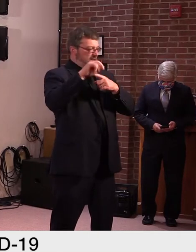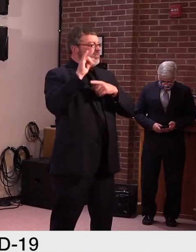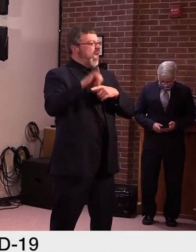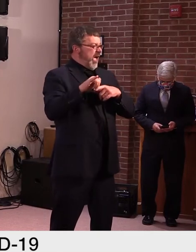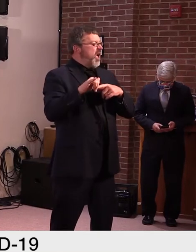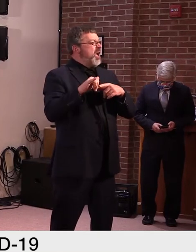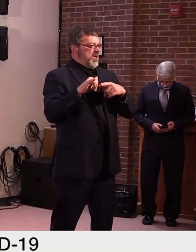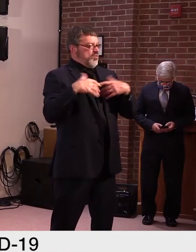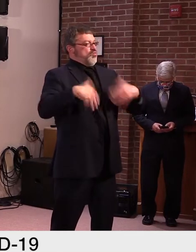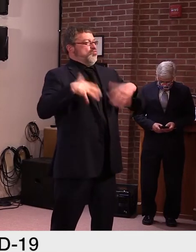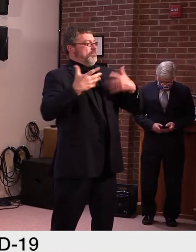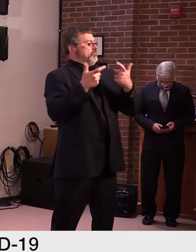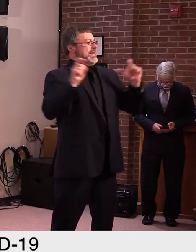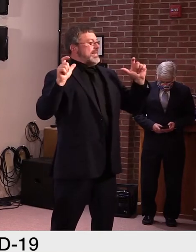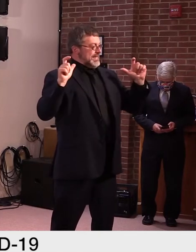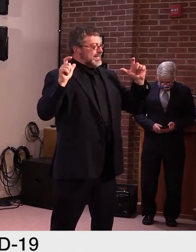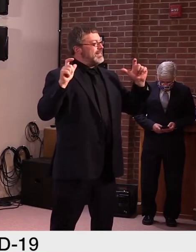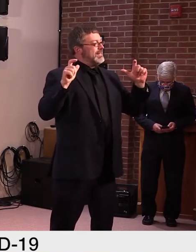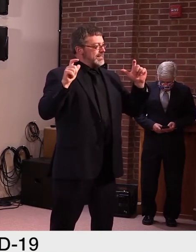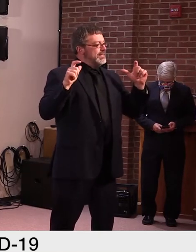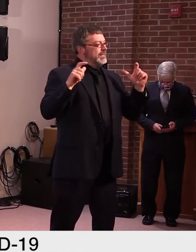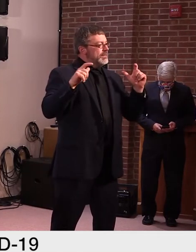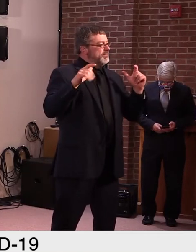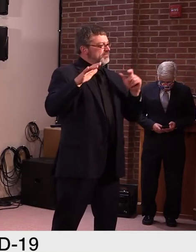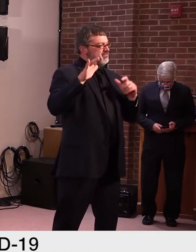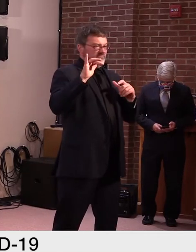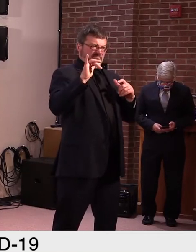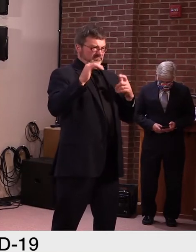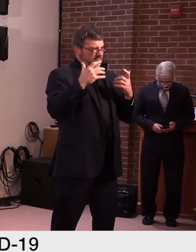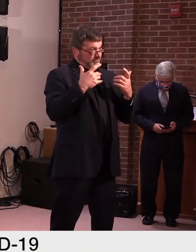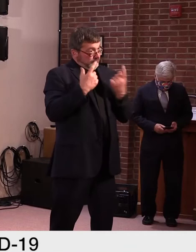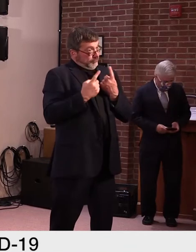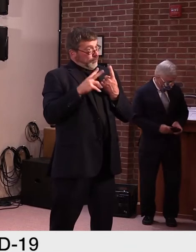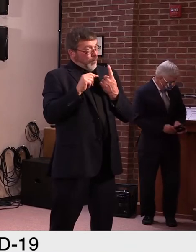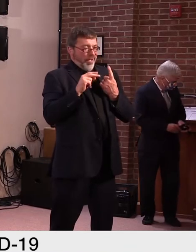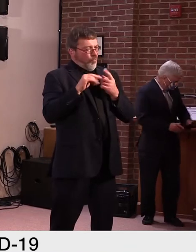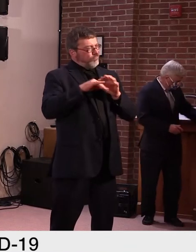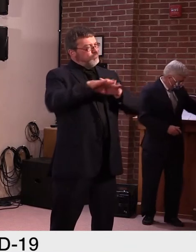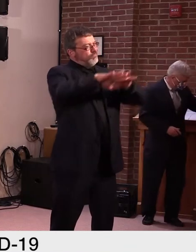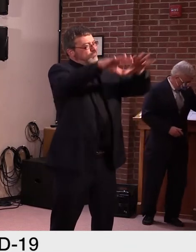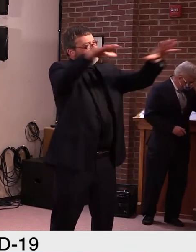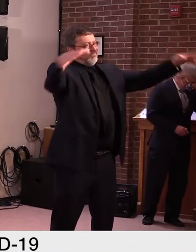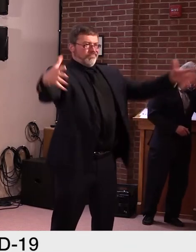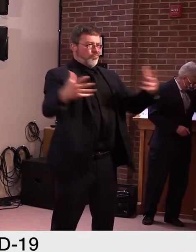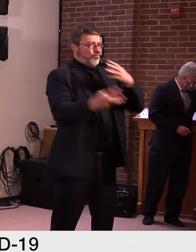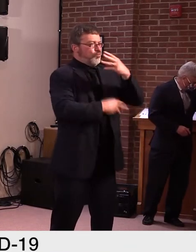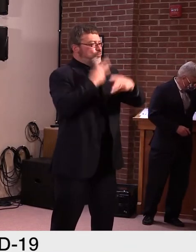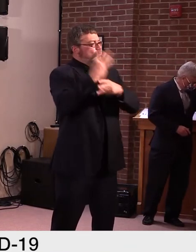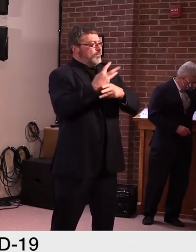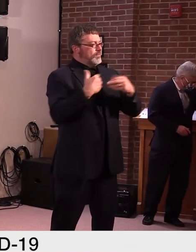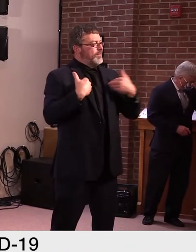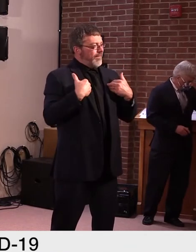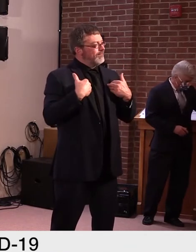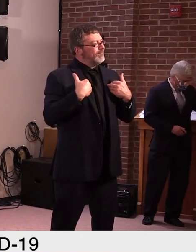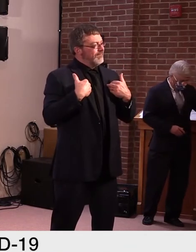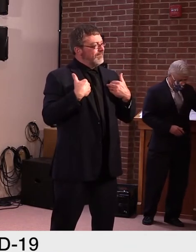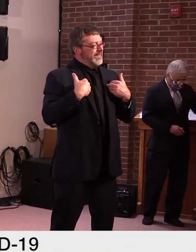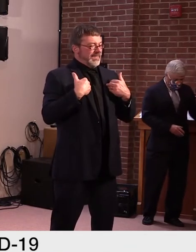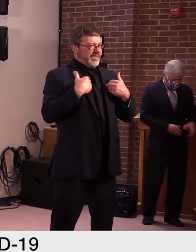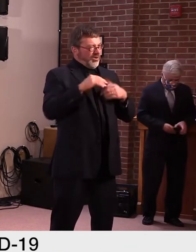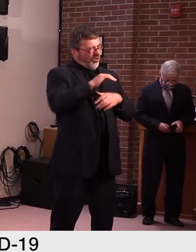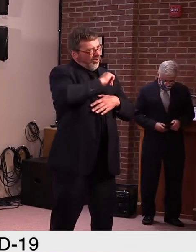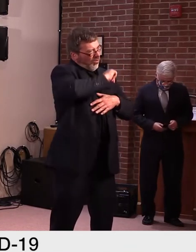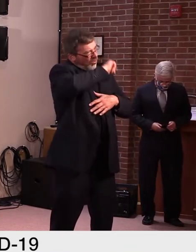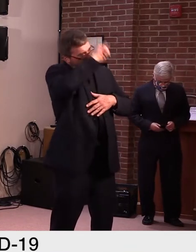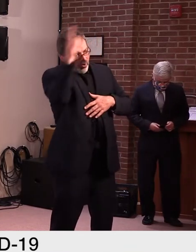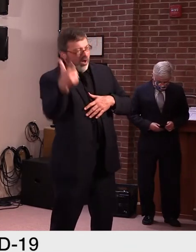uh, the envelope we're in, uh, throughout the world, um, we're, we're just adding to the, the pollutant nature of, um,